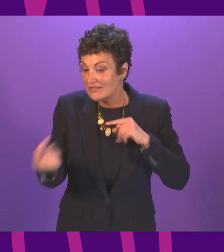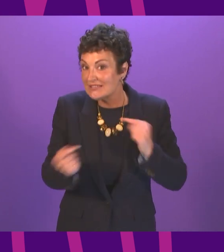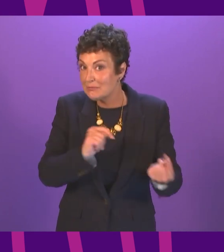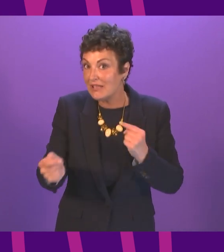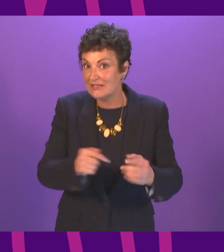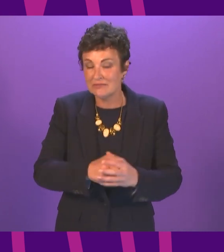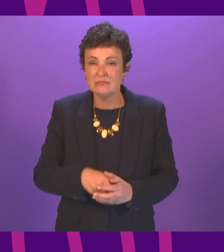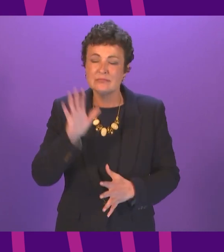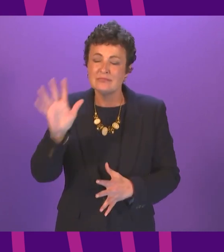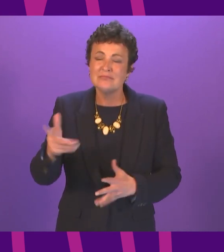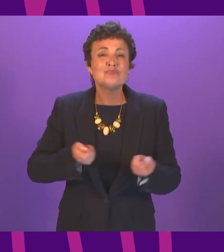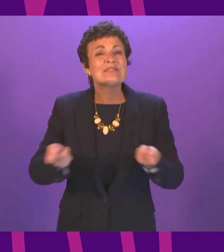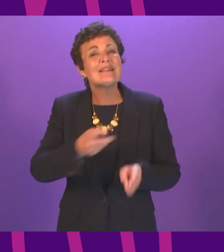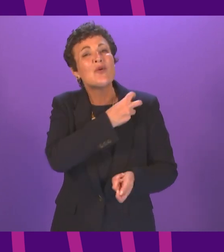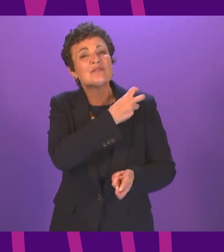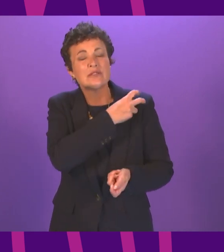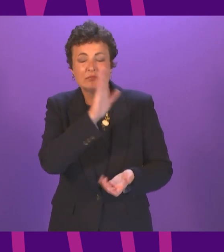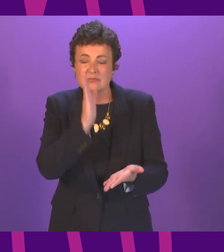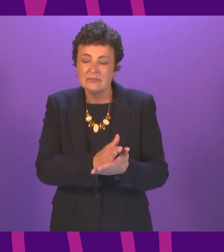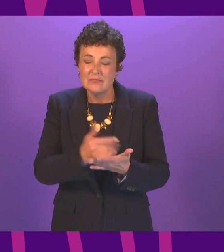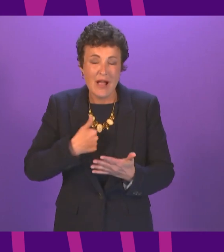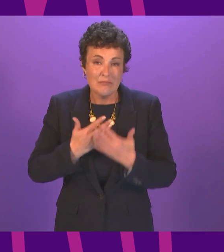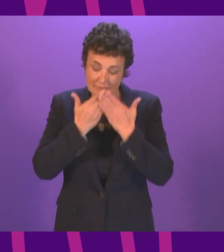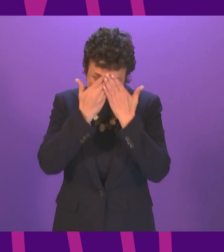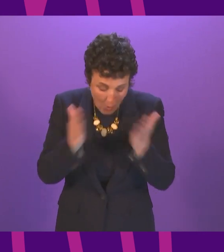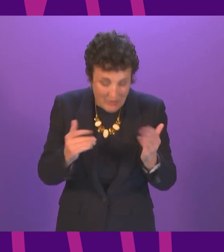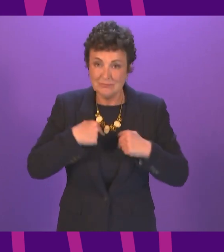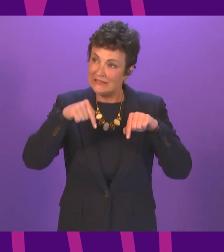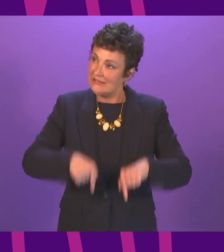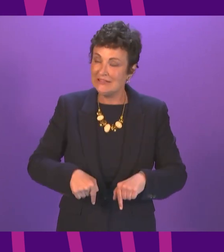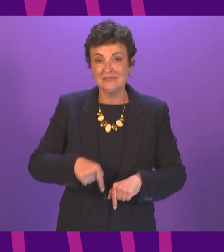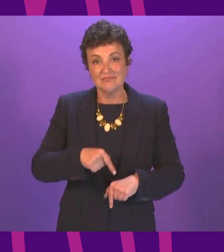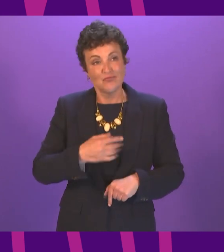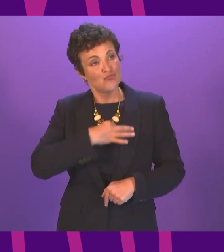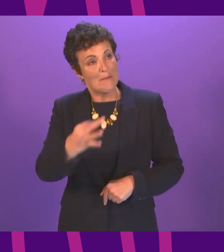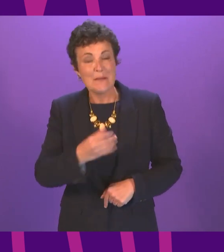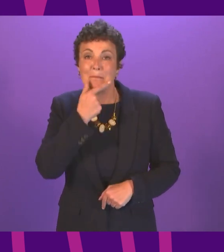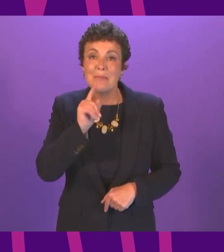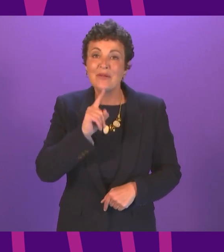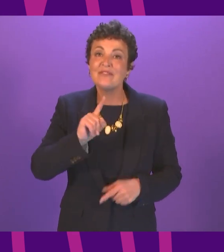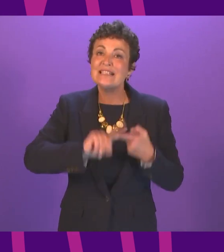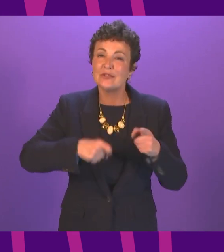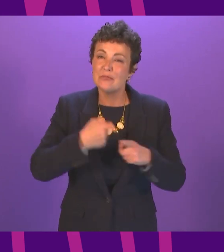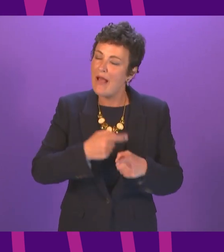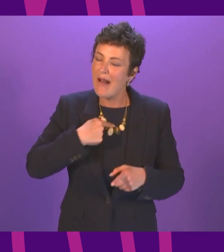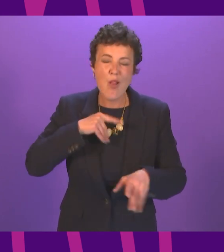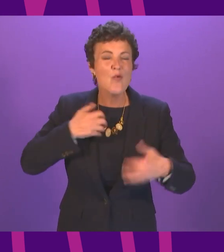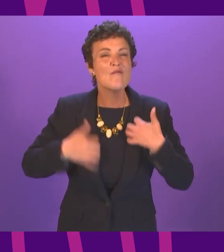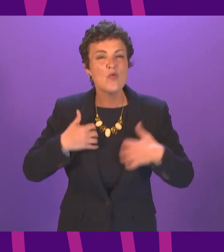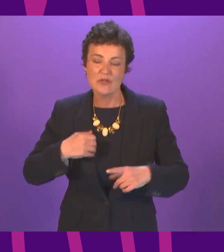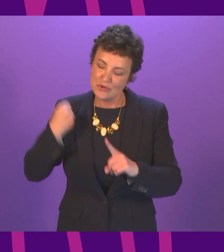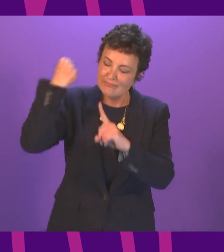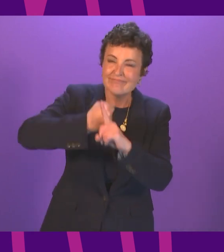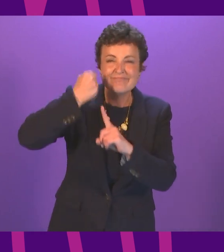am honoured to be here serving the people of East Cobride and I look forward to champion the time thank you